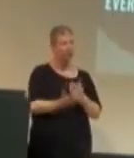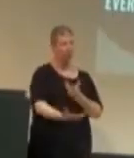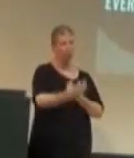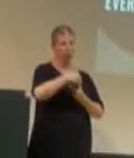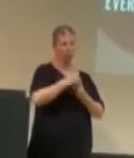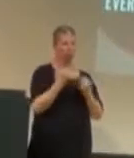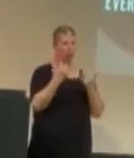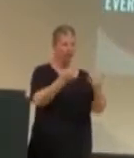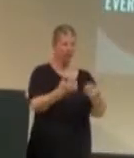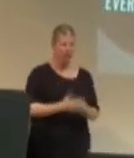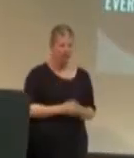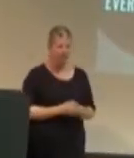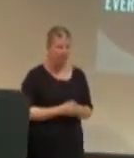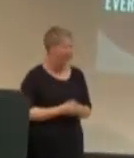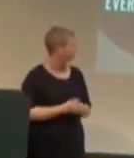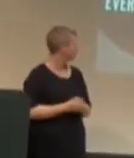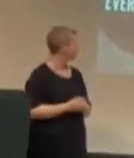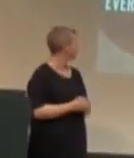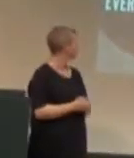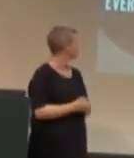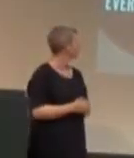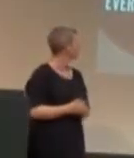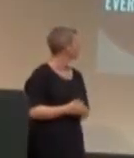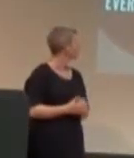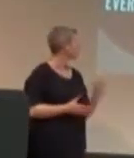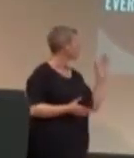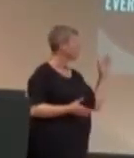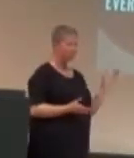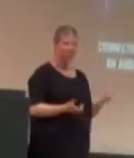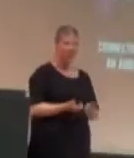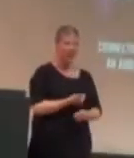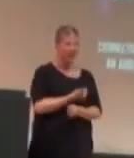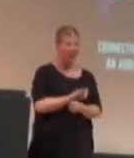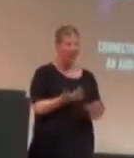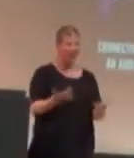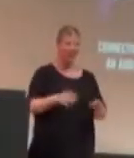And let's move on. Brian's background. Everything's A-OK.